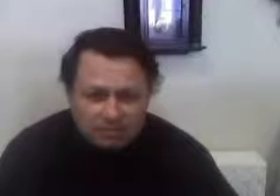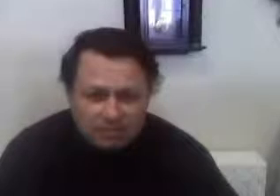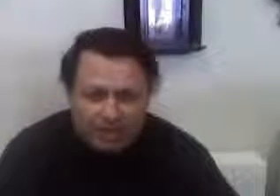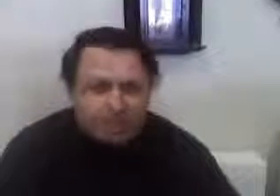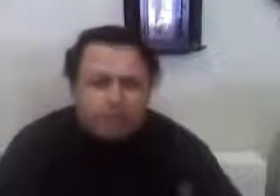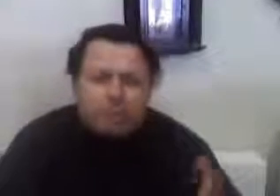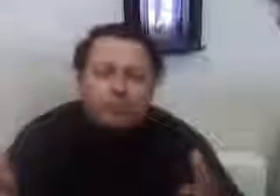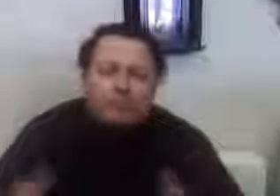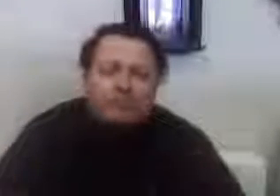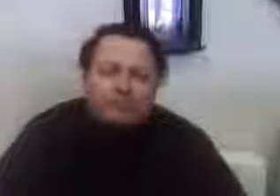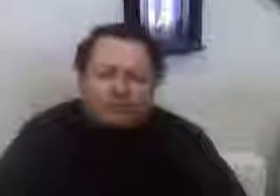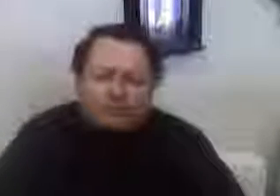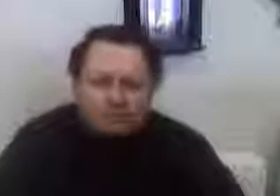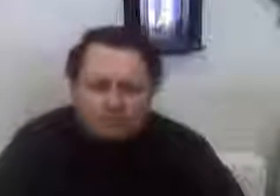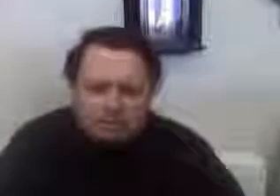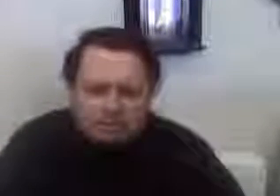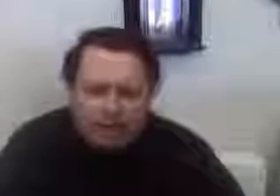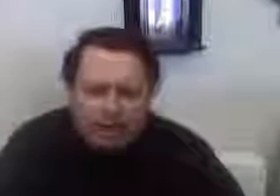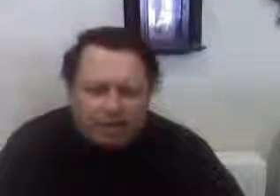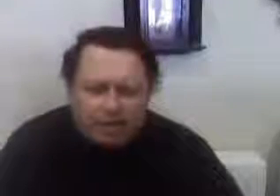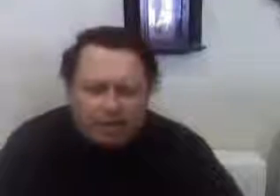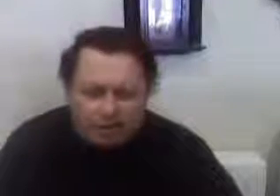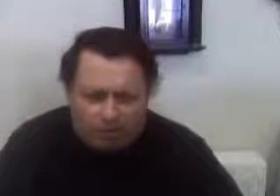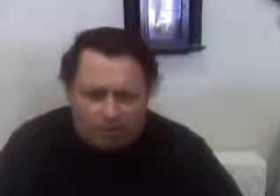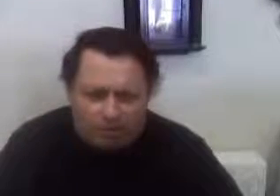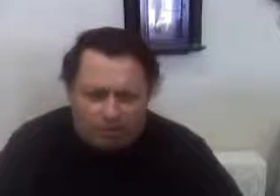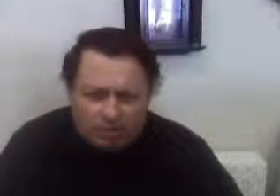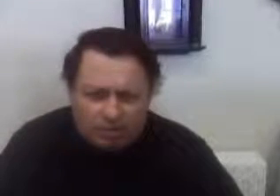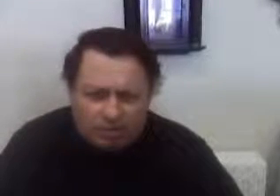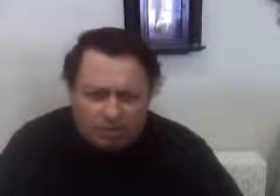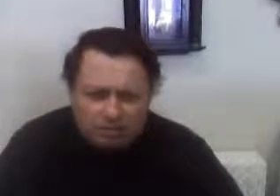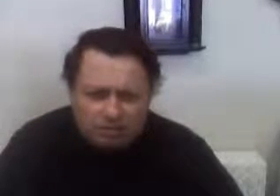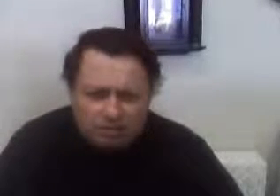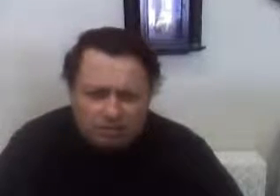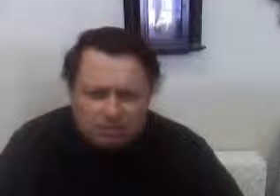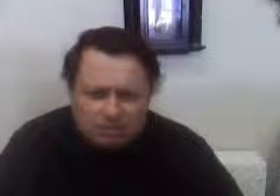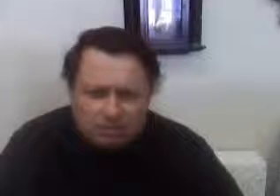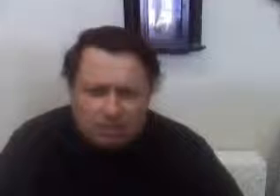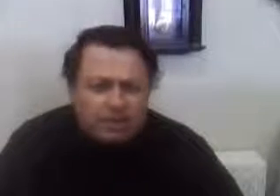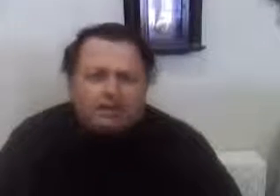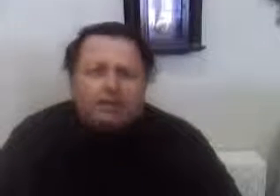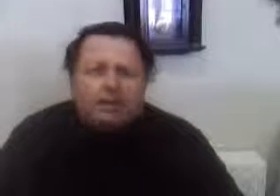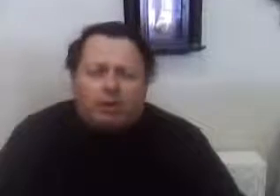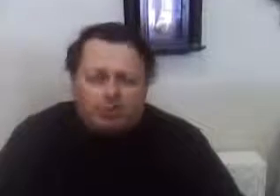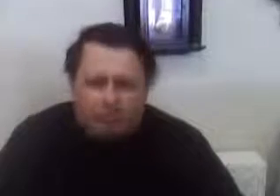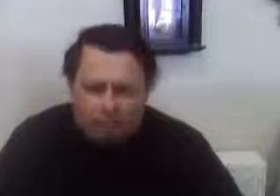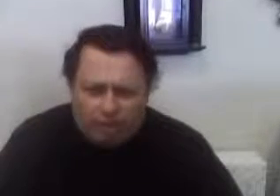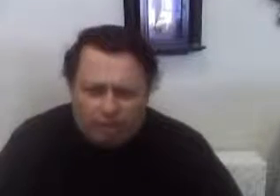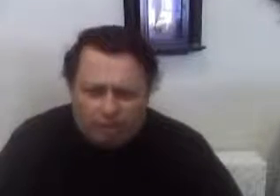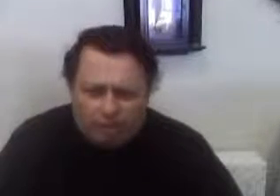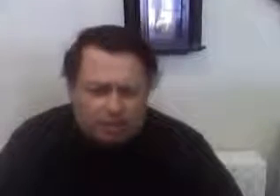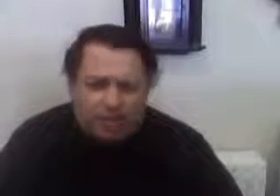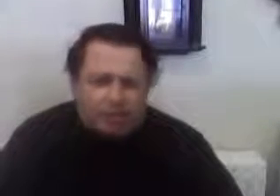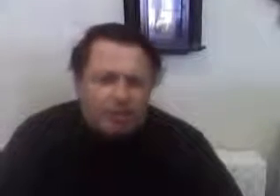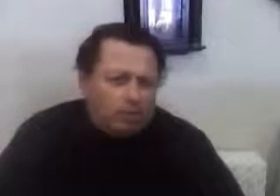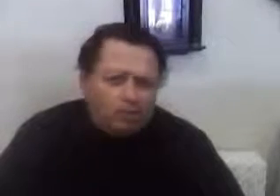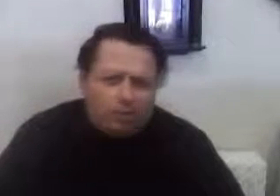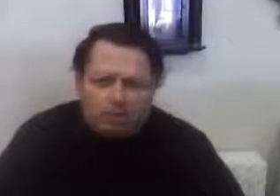That's the purpose of economic growth. It's not to make one man rich. It's not to make one man